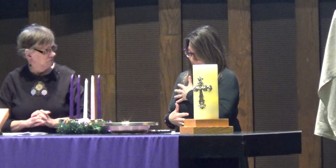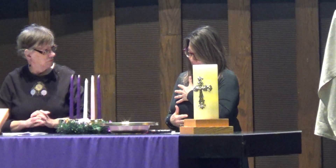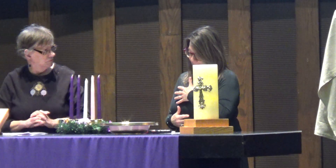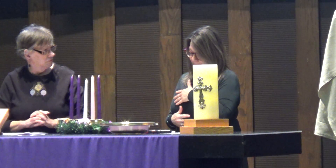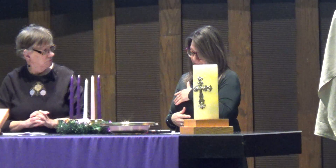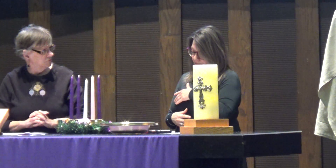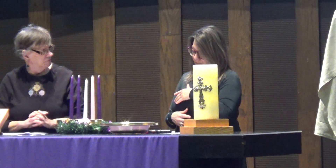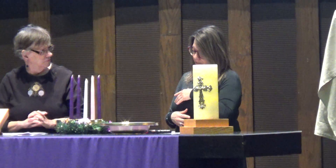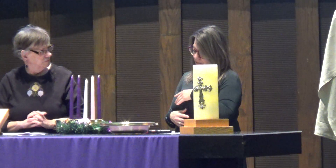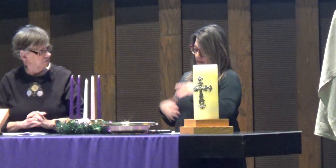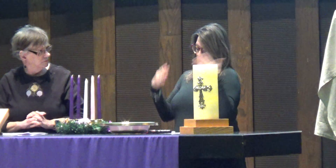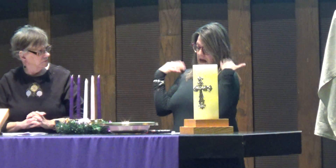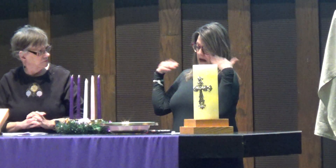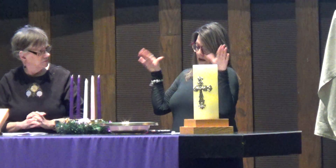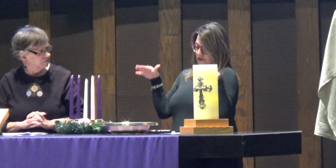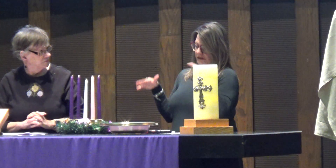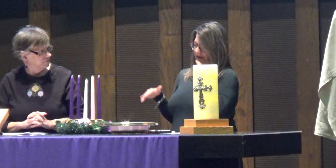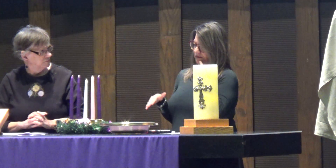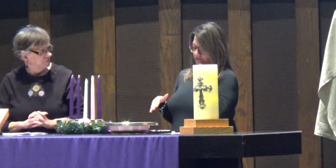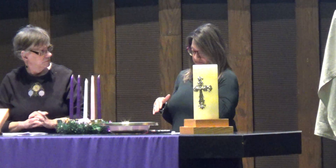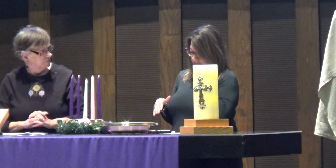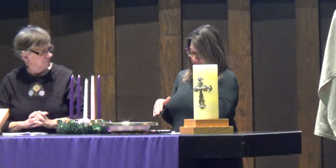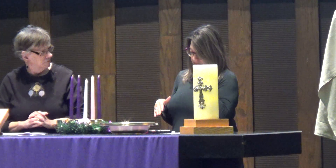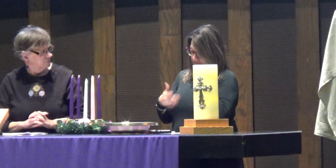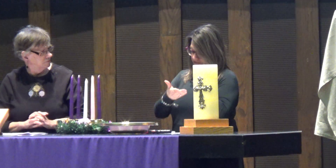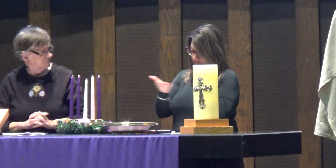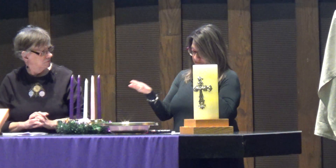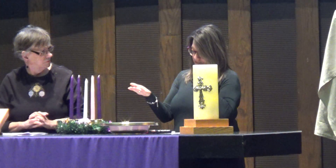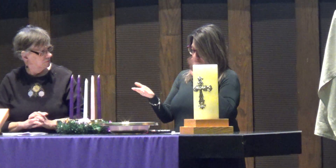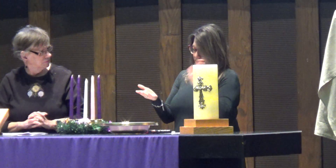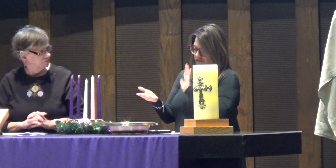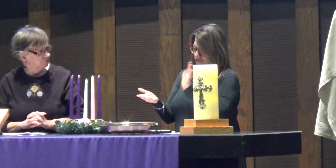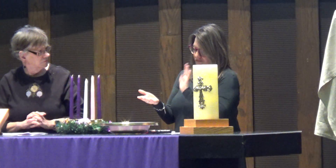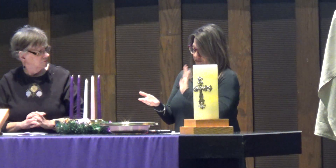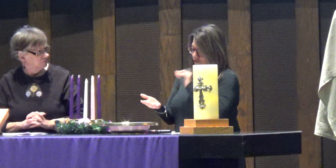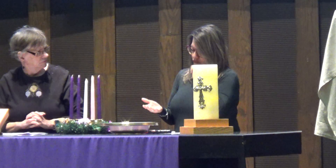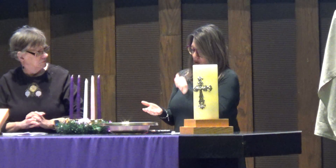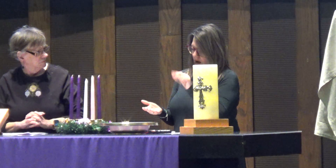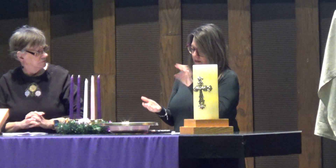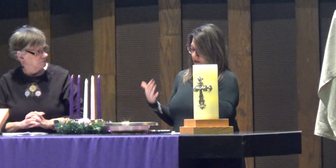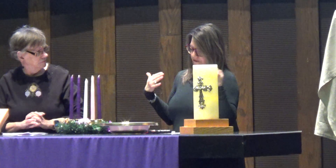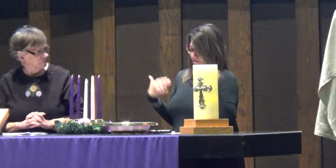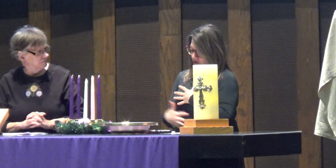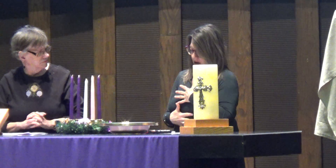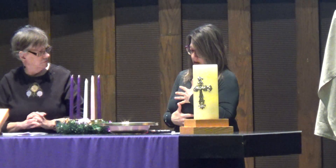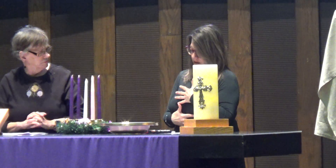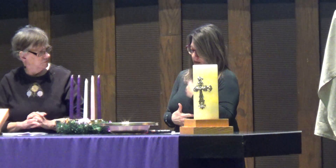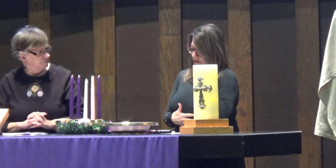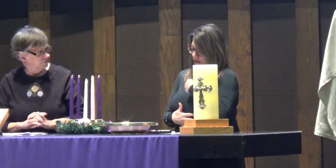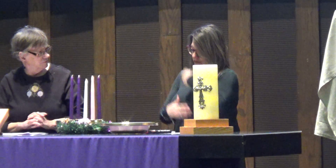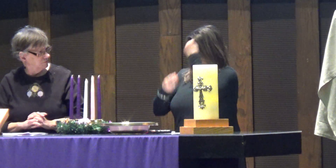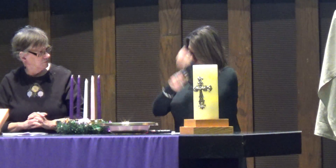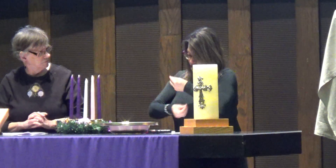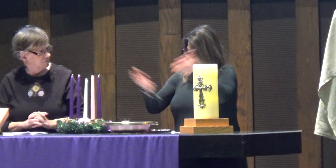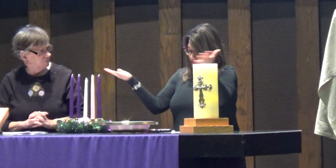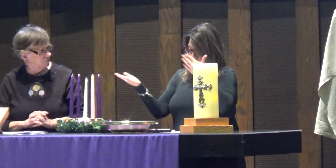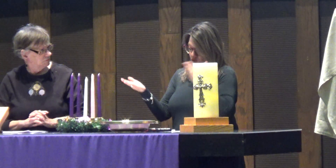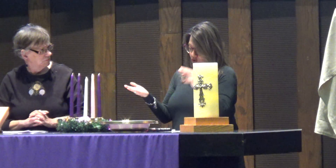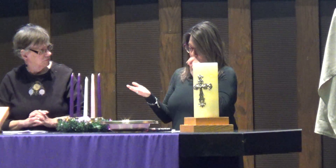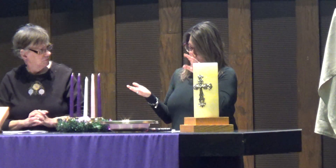terrified. But the angel said to them, Do not be afraid. I bring